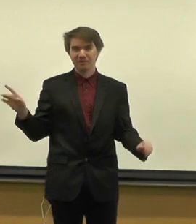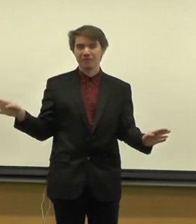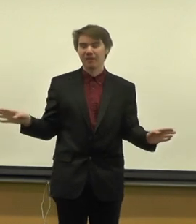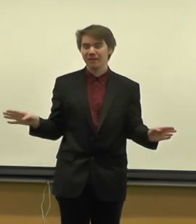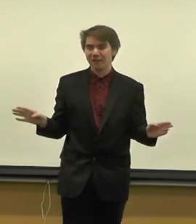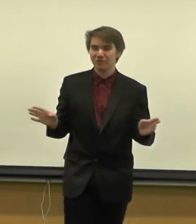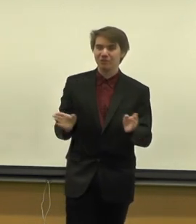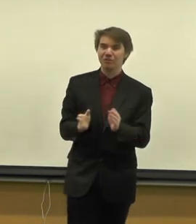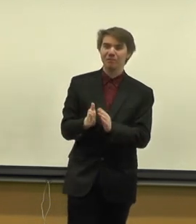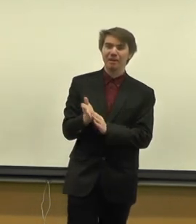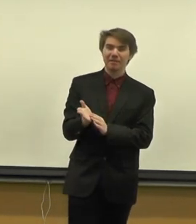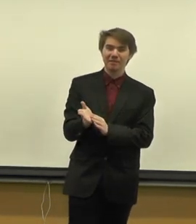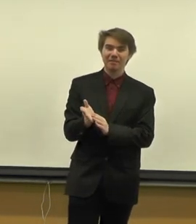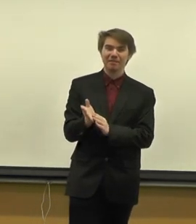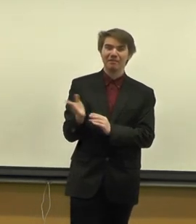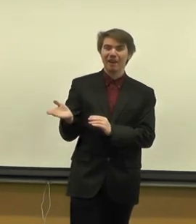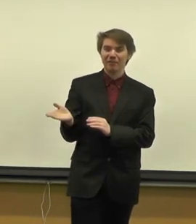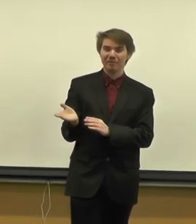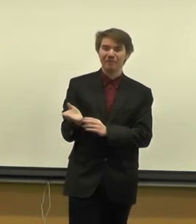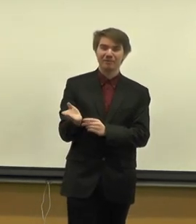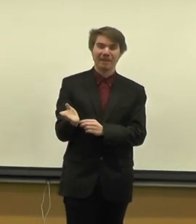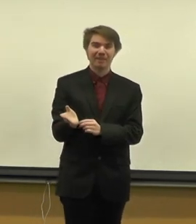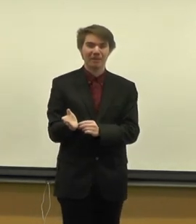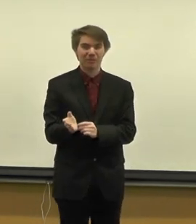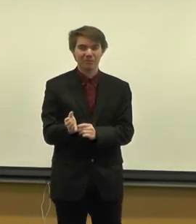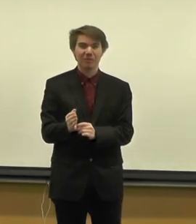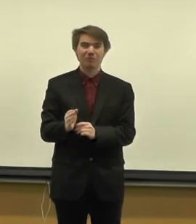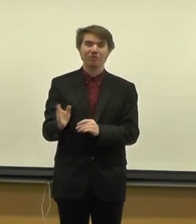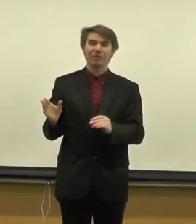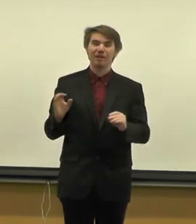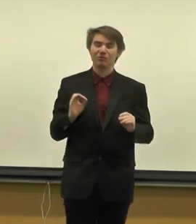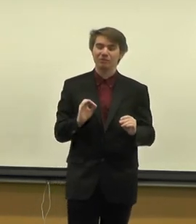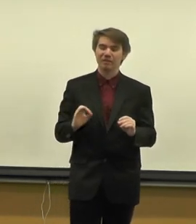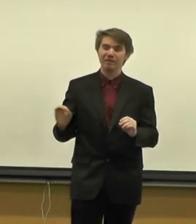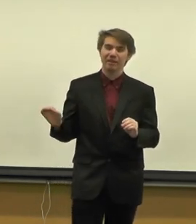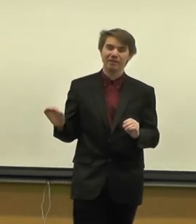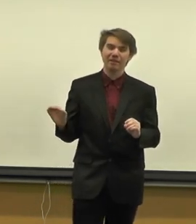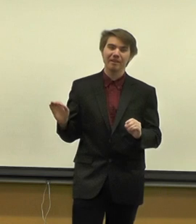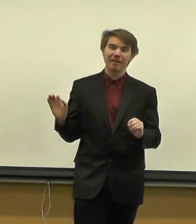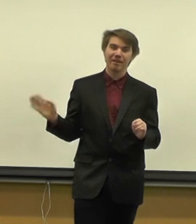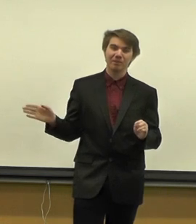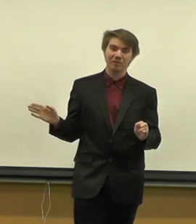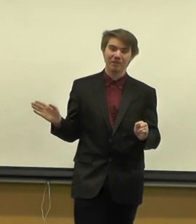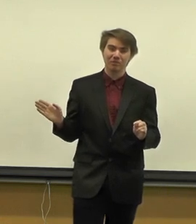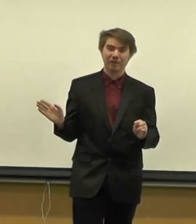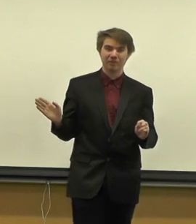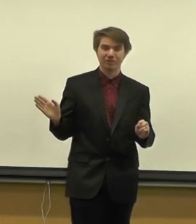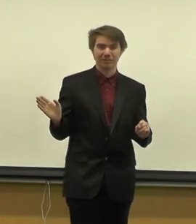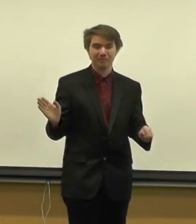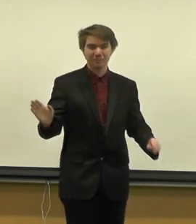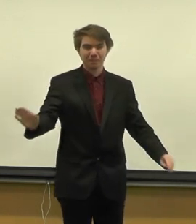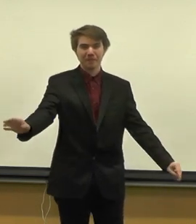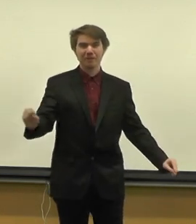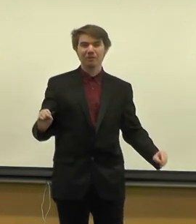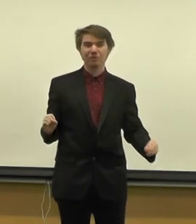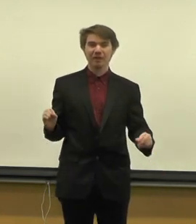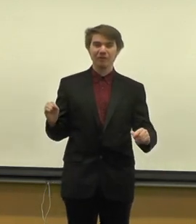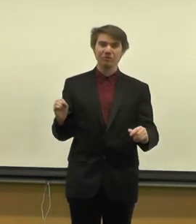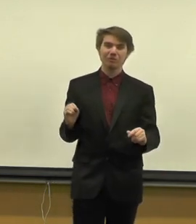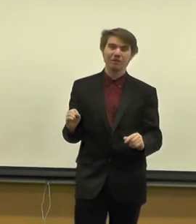So now that I've shown you the basics of the alphabet sign language, I will show you how to string it together into an introduction. So when I showed you